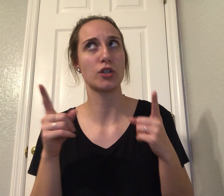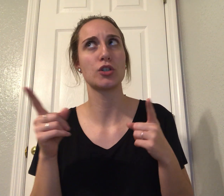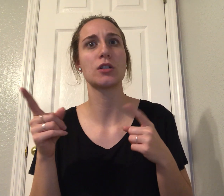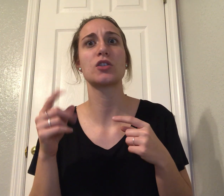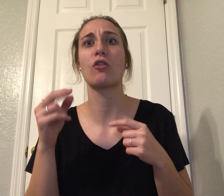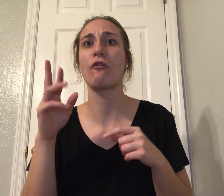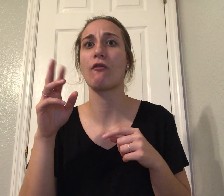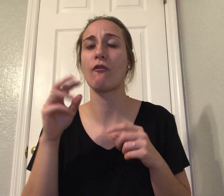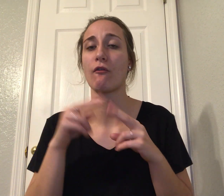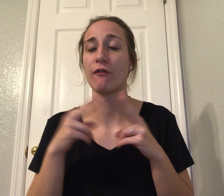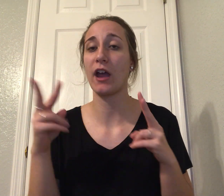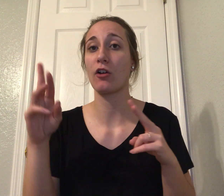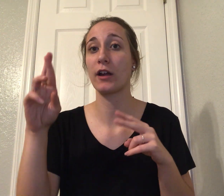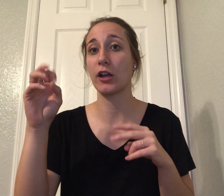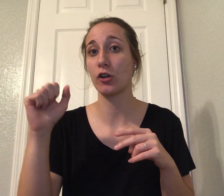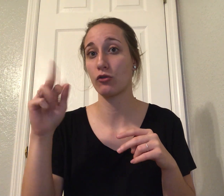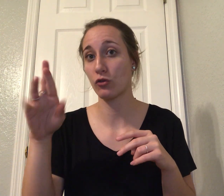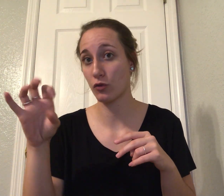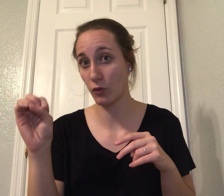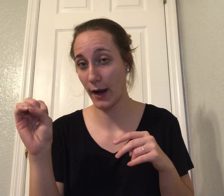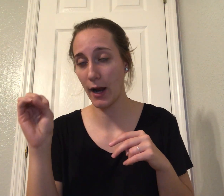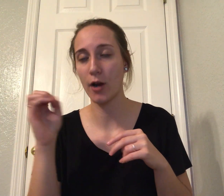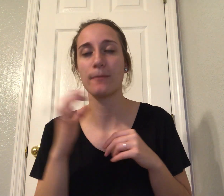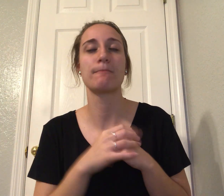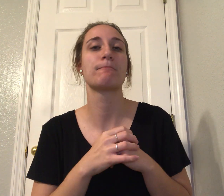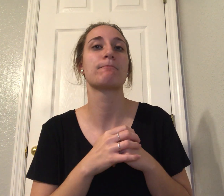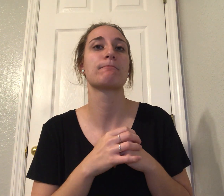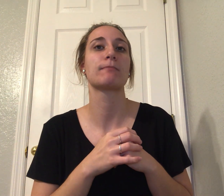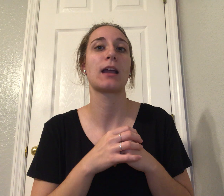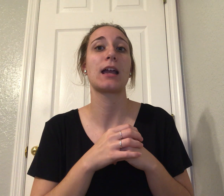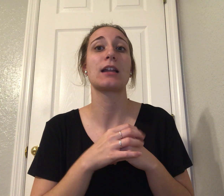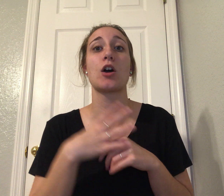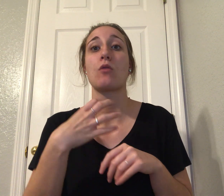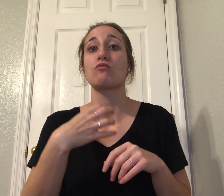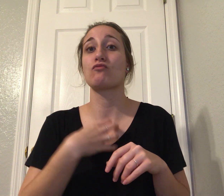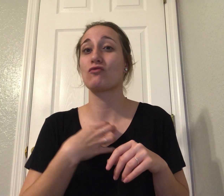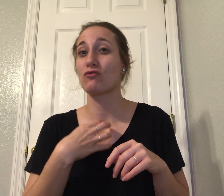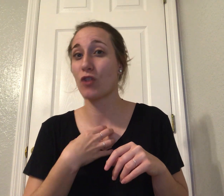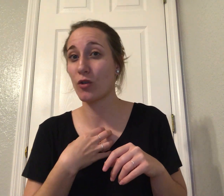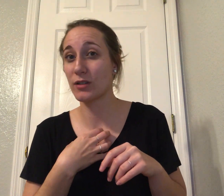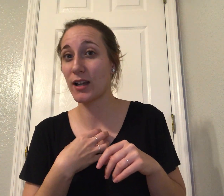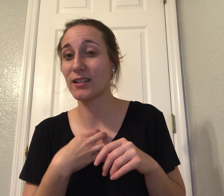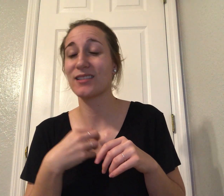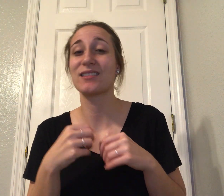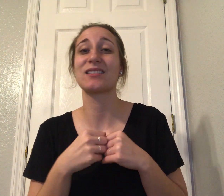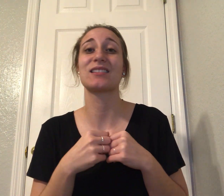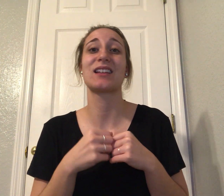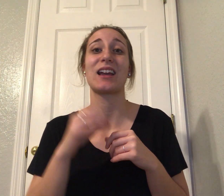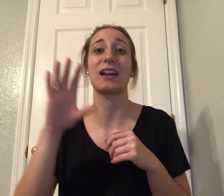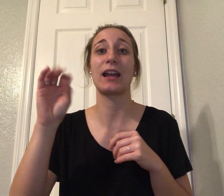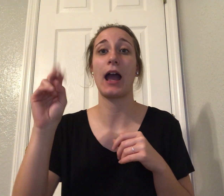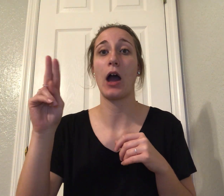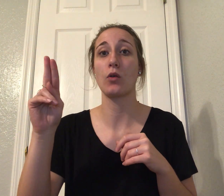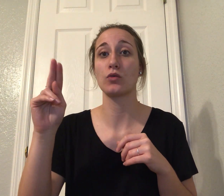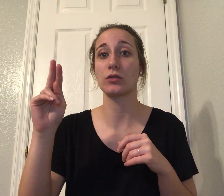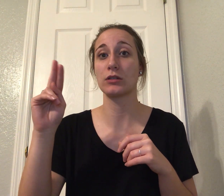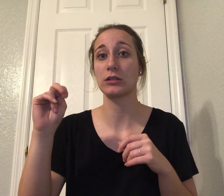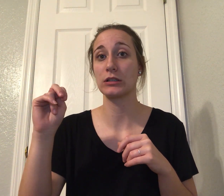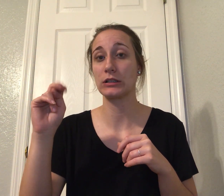seem that way, the concern is that protest and counter-protest could lead to violence. That's something U.S.-based human rights